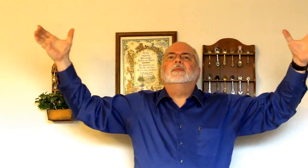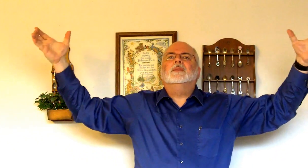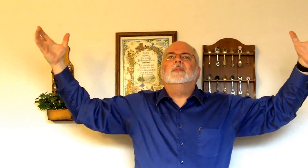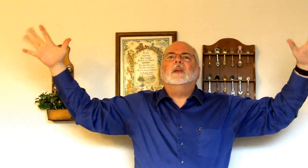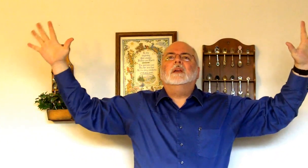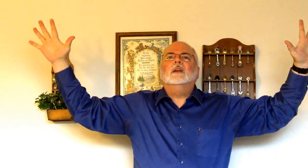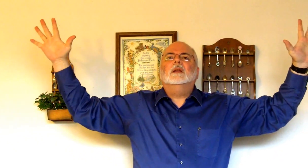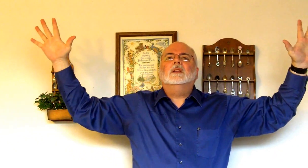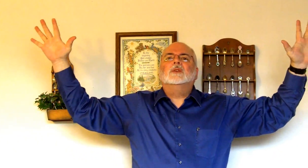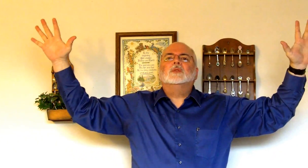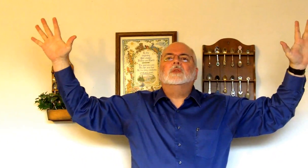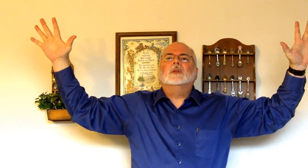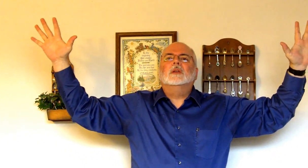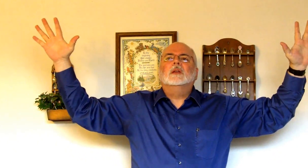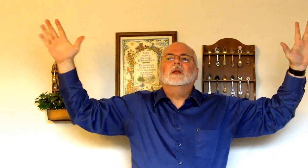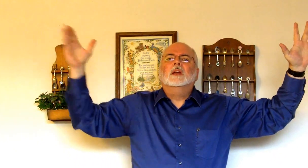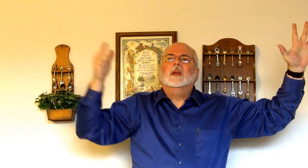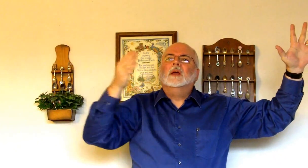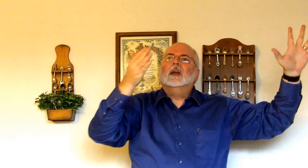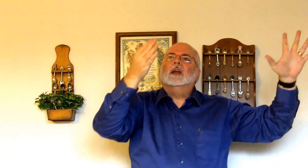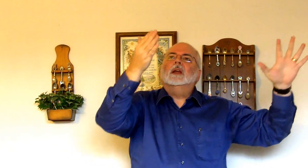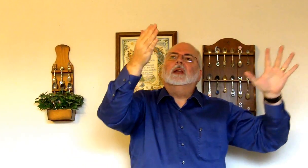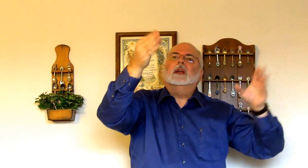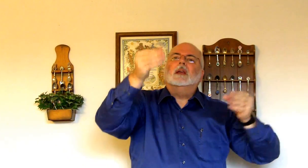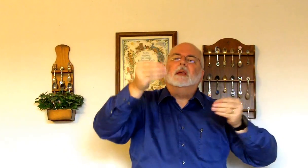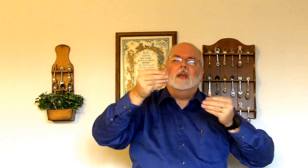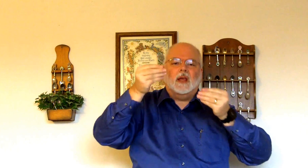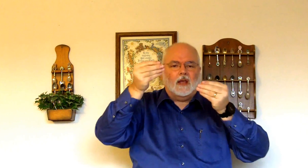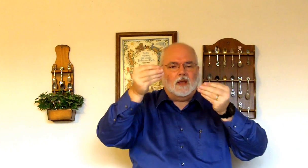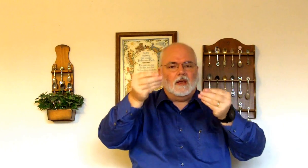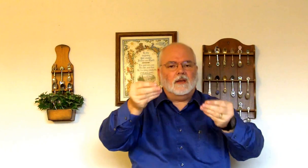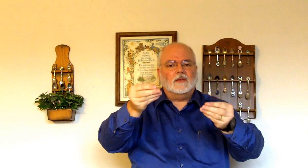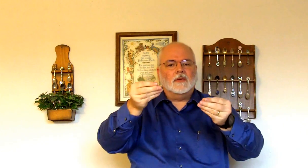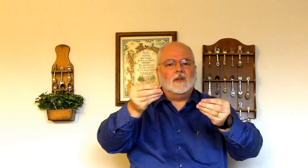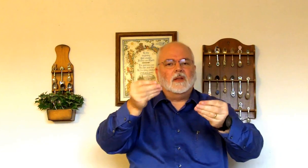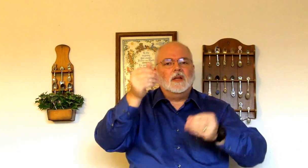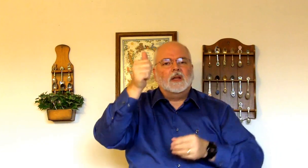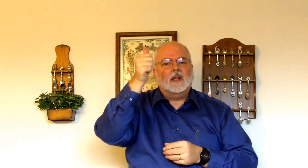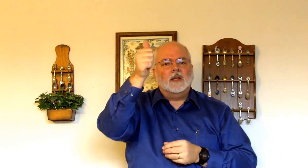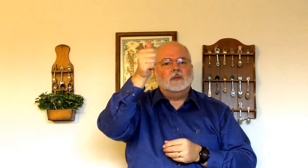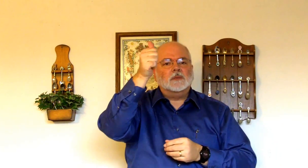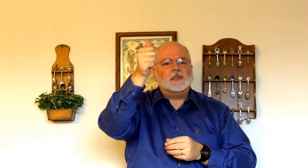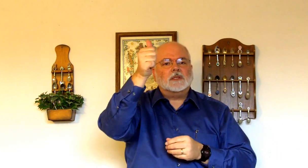finished he gave himself